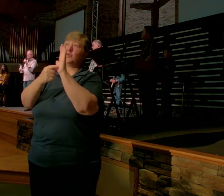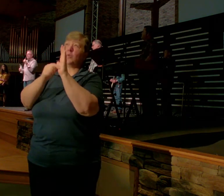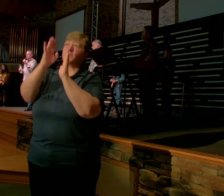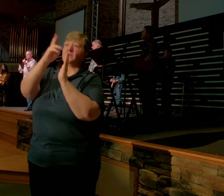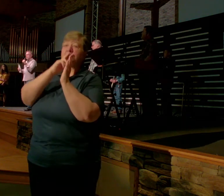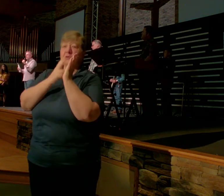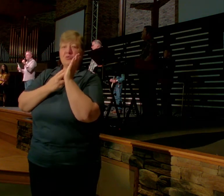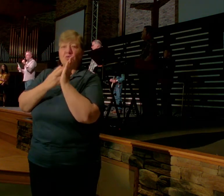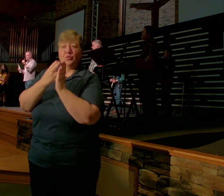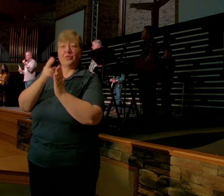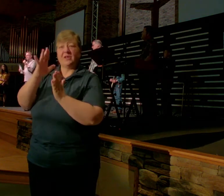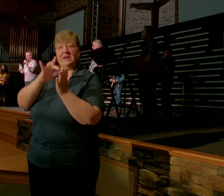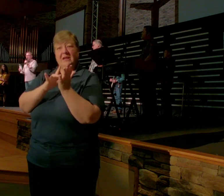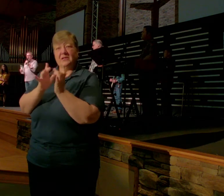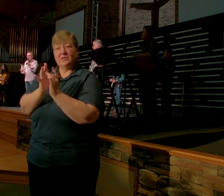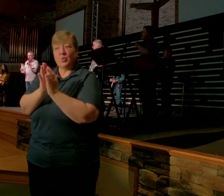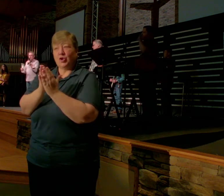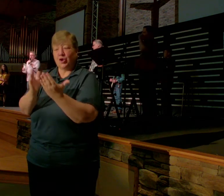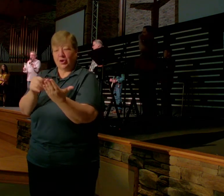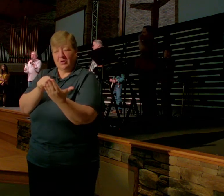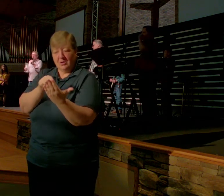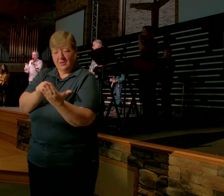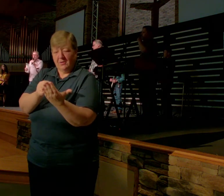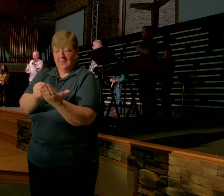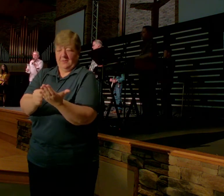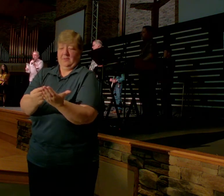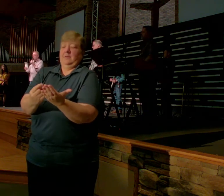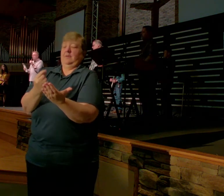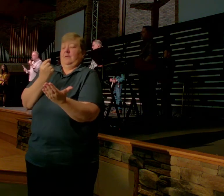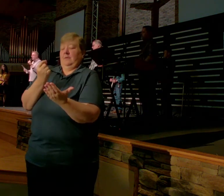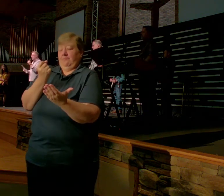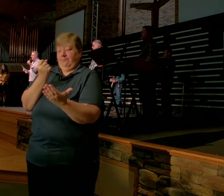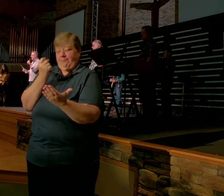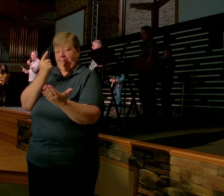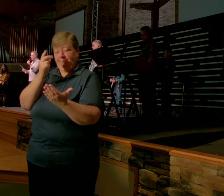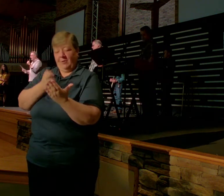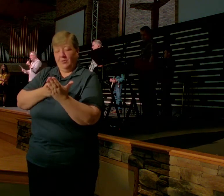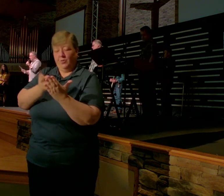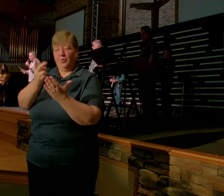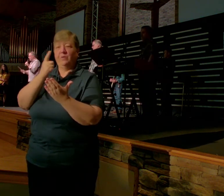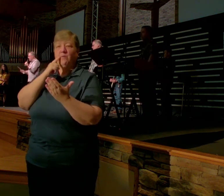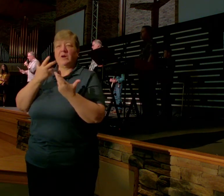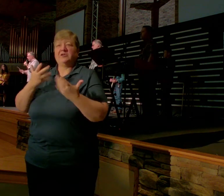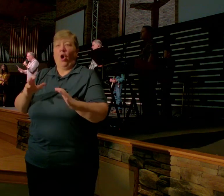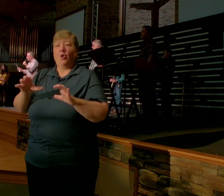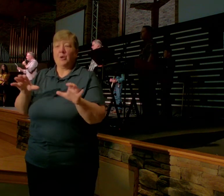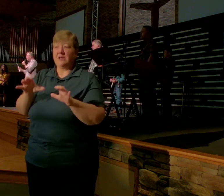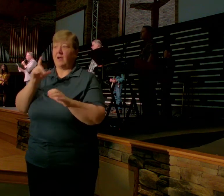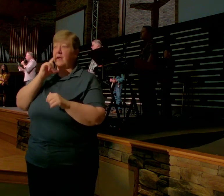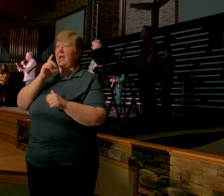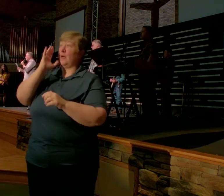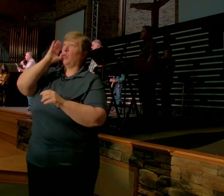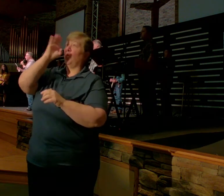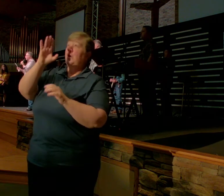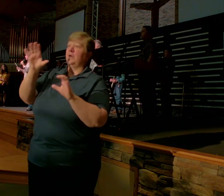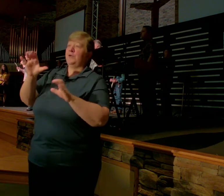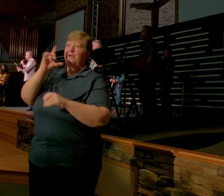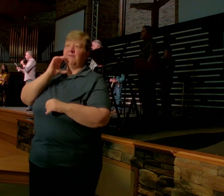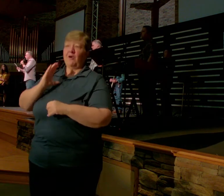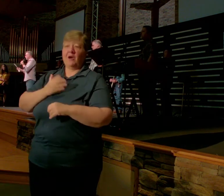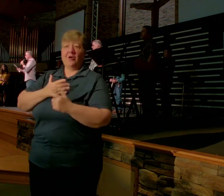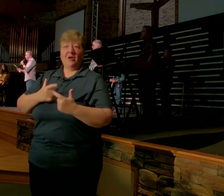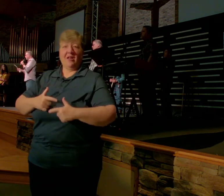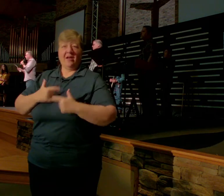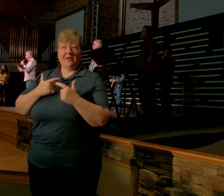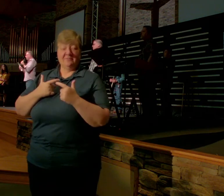to what he's done for us and what he's doing in our lives. And here are just some of the things that the Bible